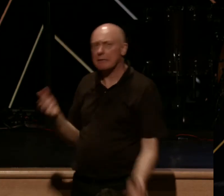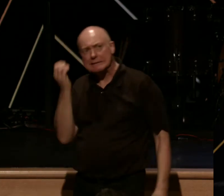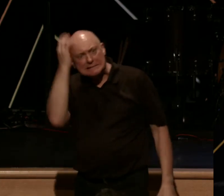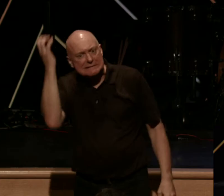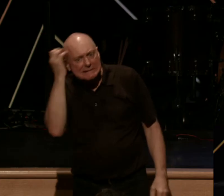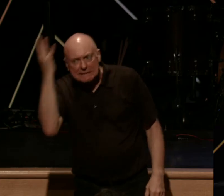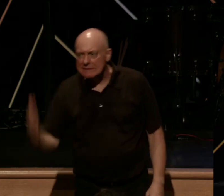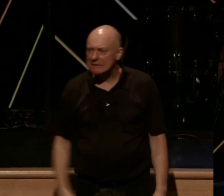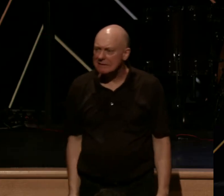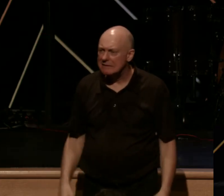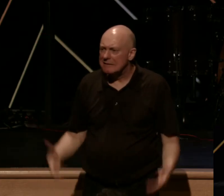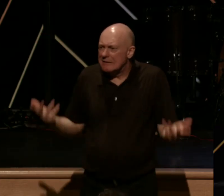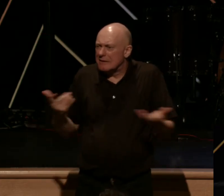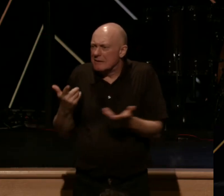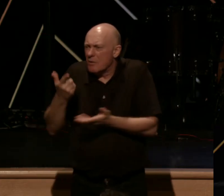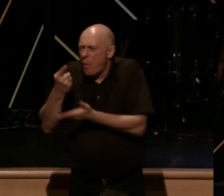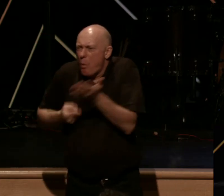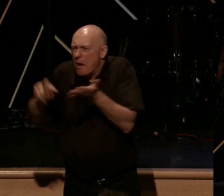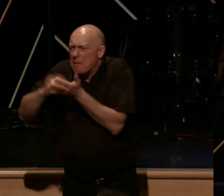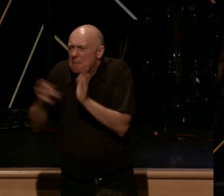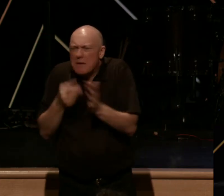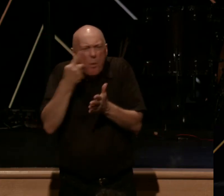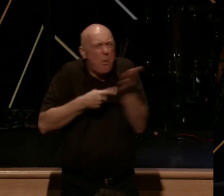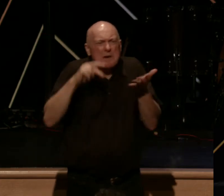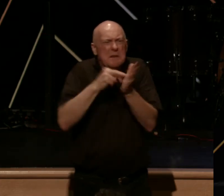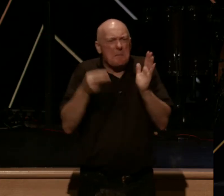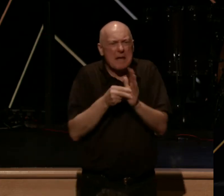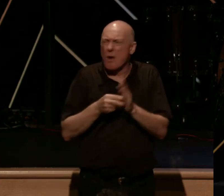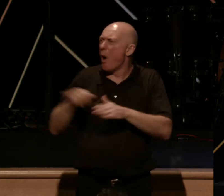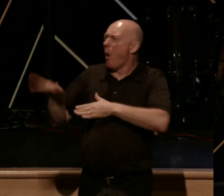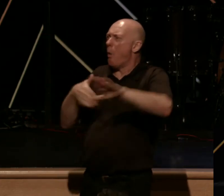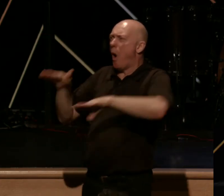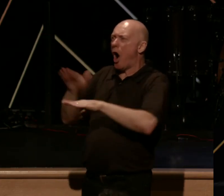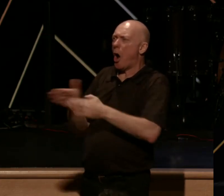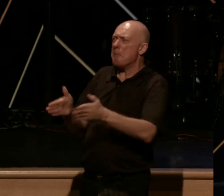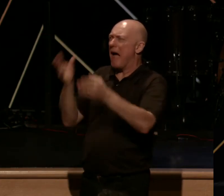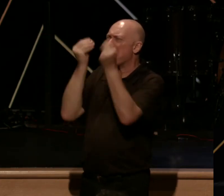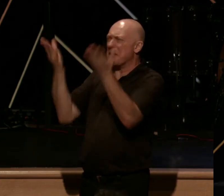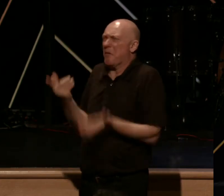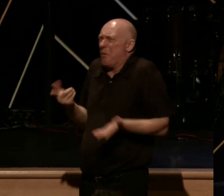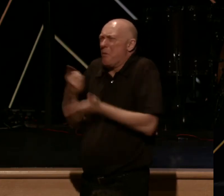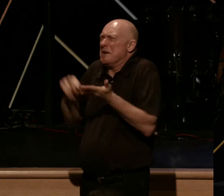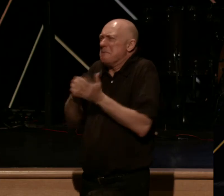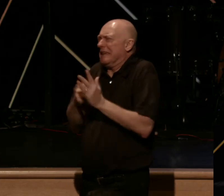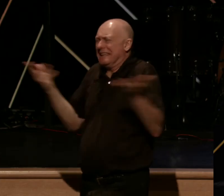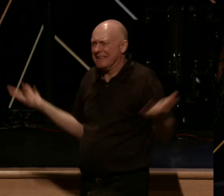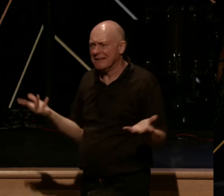just so vague. What does that actually mean to walk on this path of obedience? What does it look like? Well, calm down.